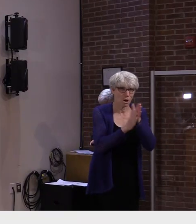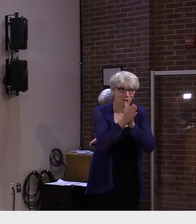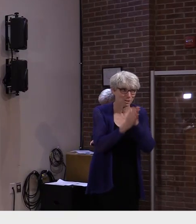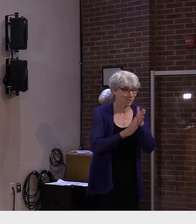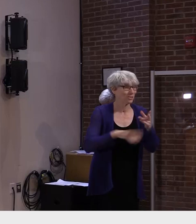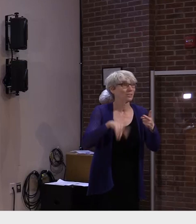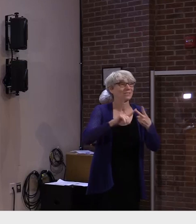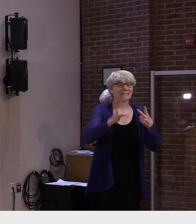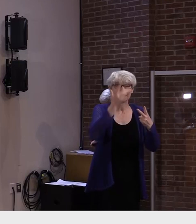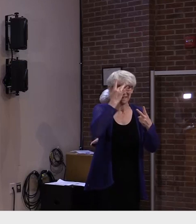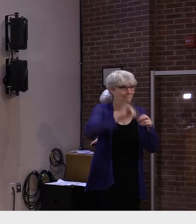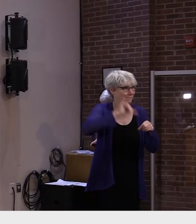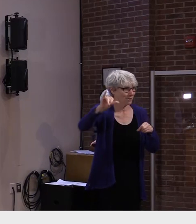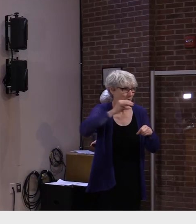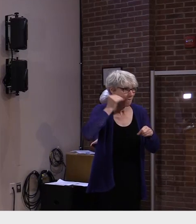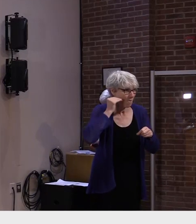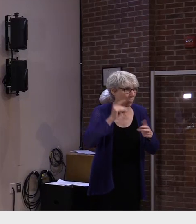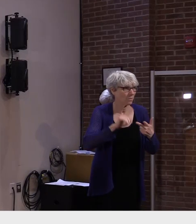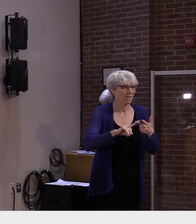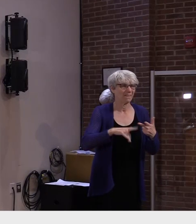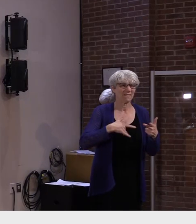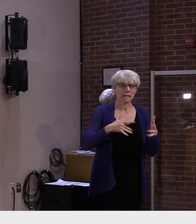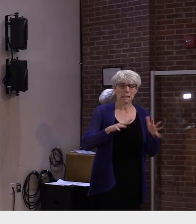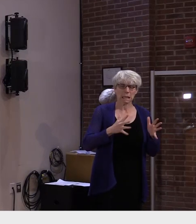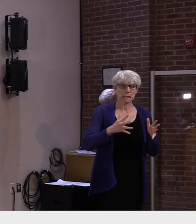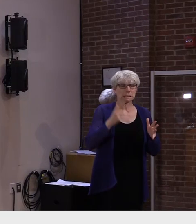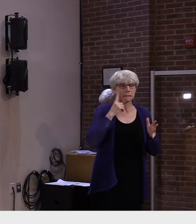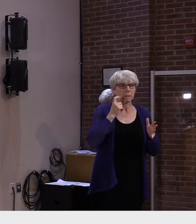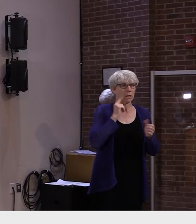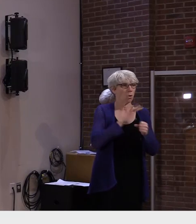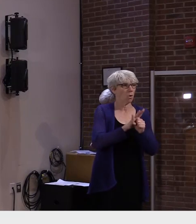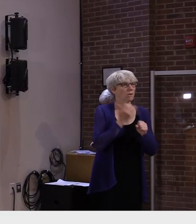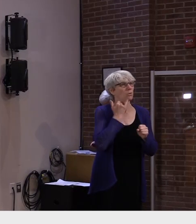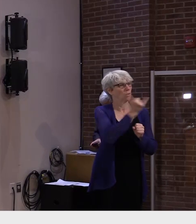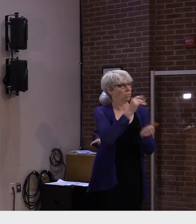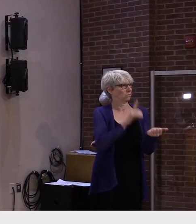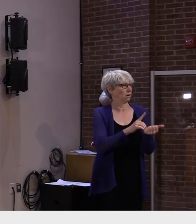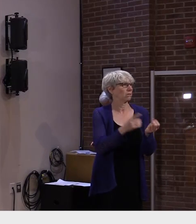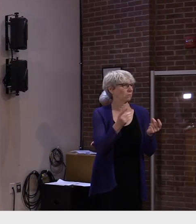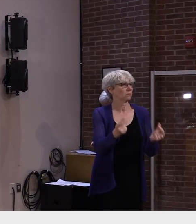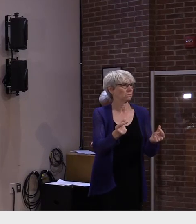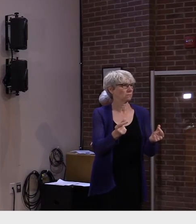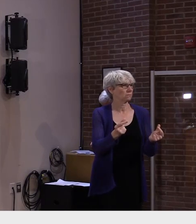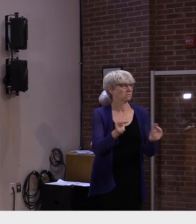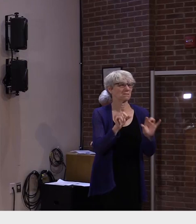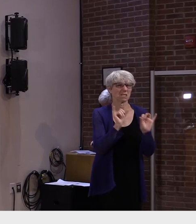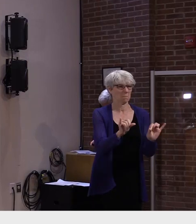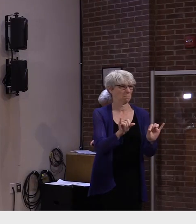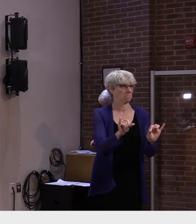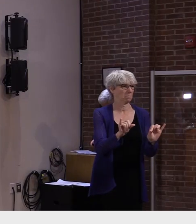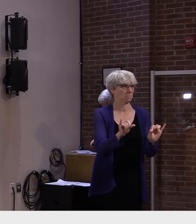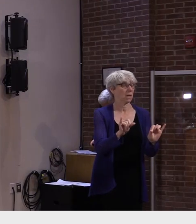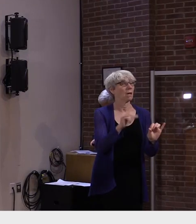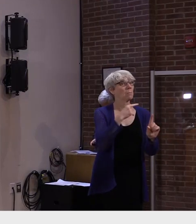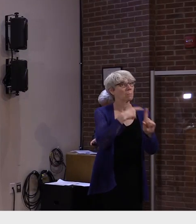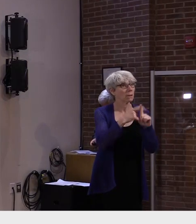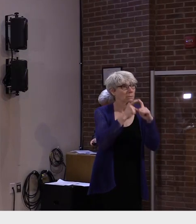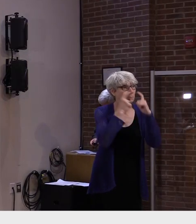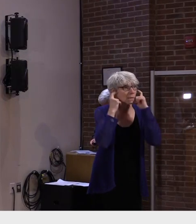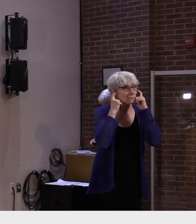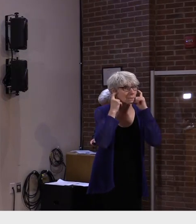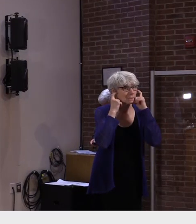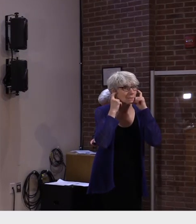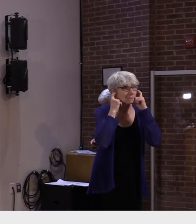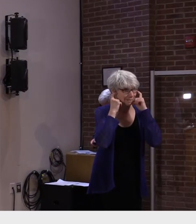home when sick and call your doctor if you have symptoms of the virus this includes masking i get lots of